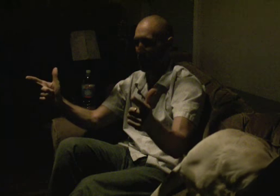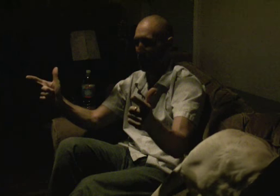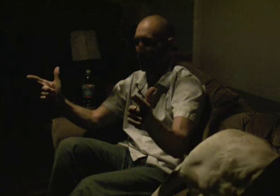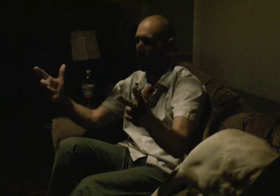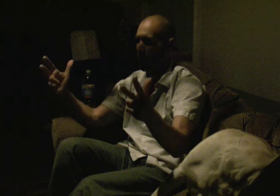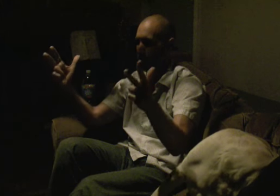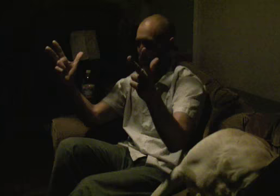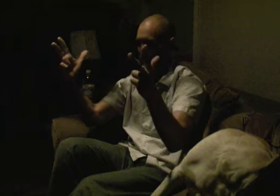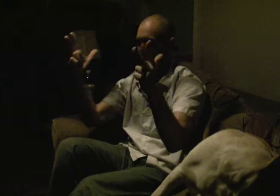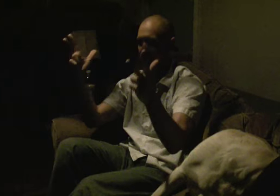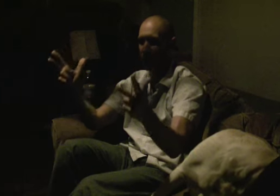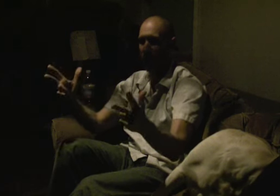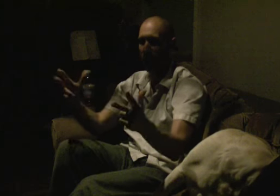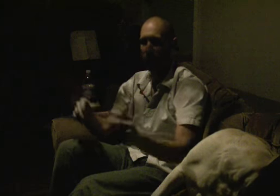fear, which turned into terror.